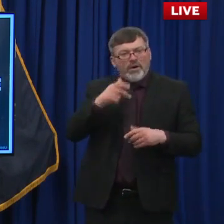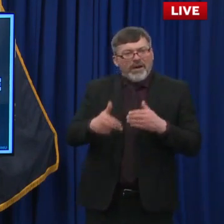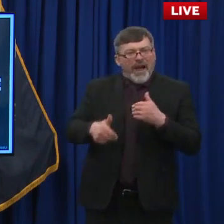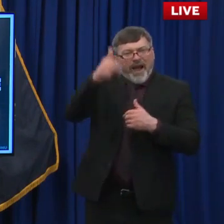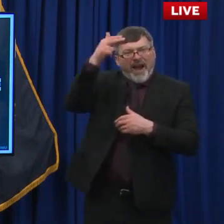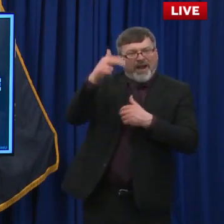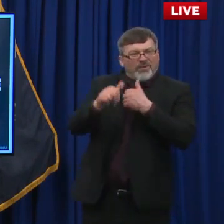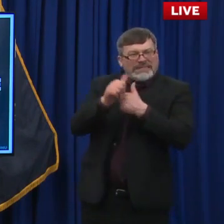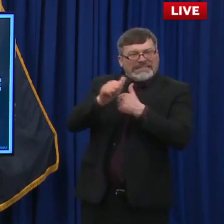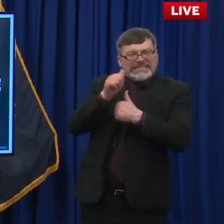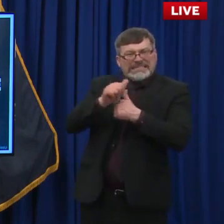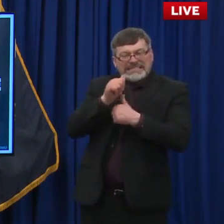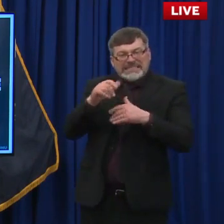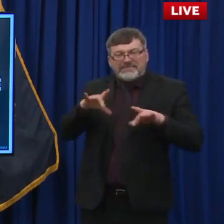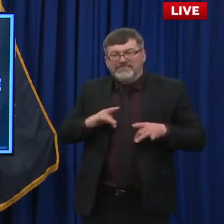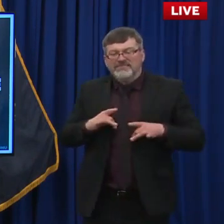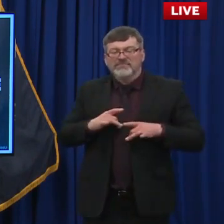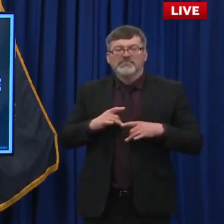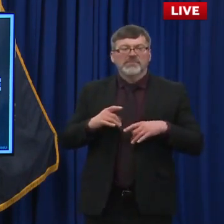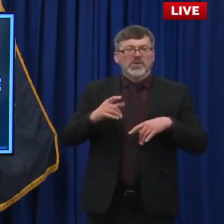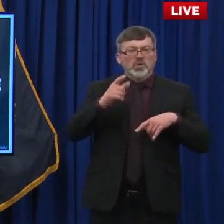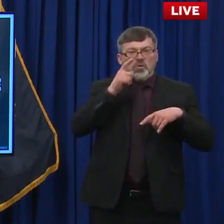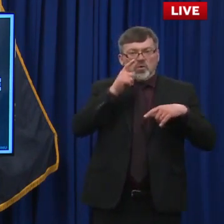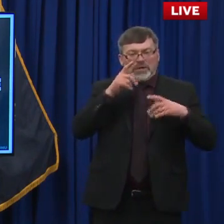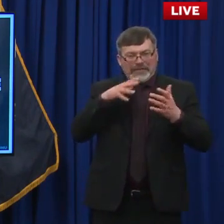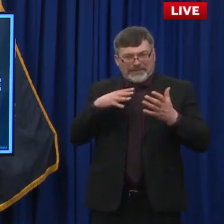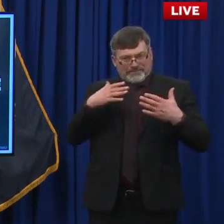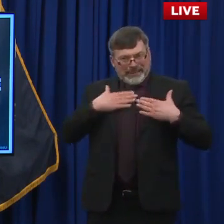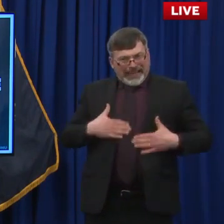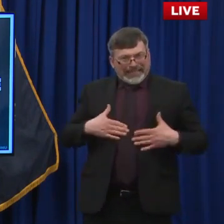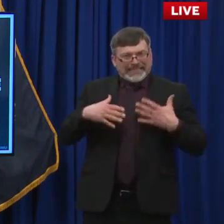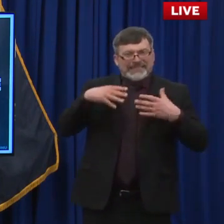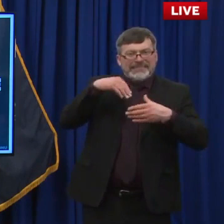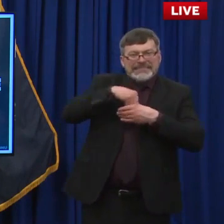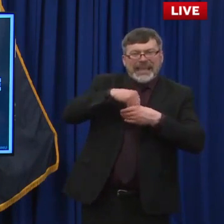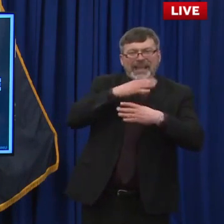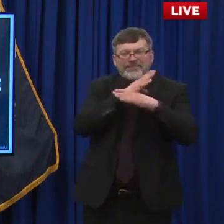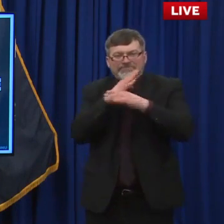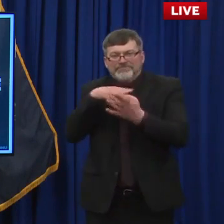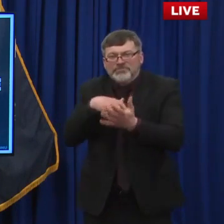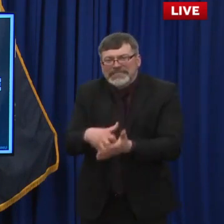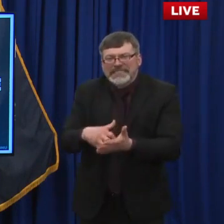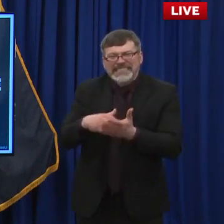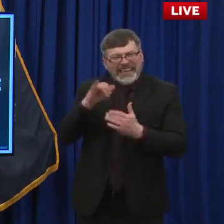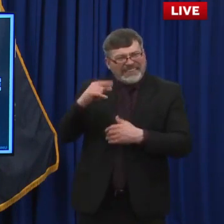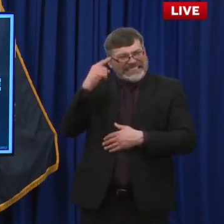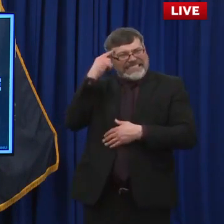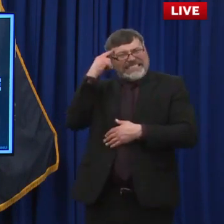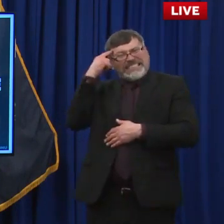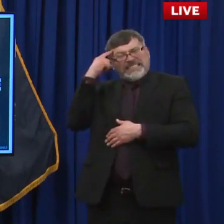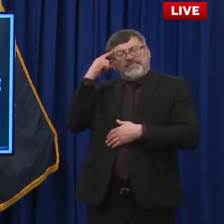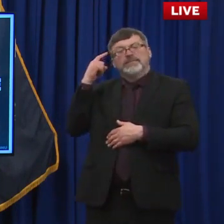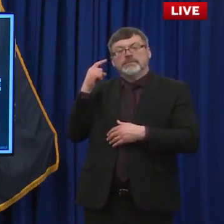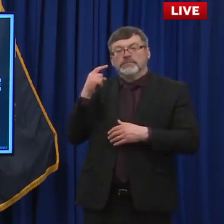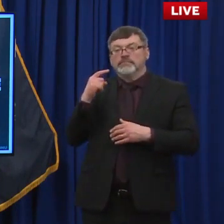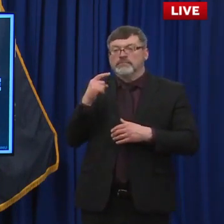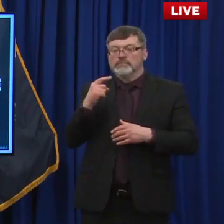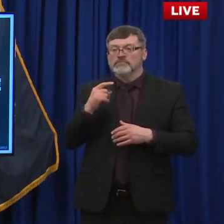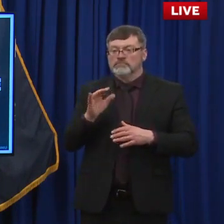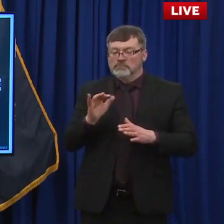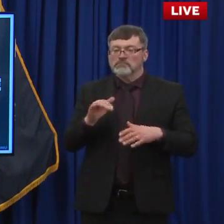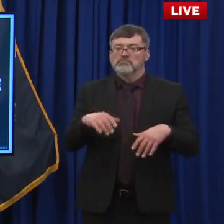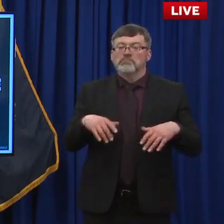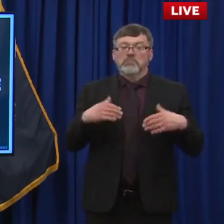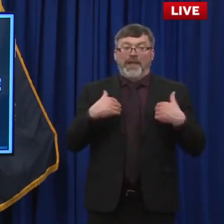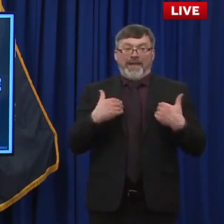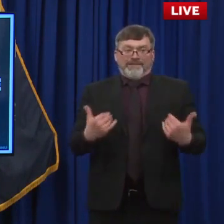even dying from disease. And so we now have three vaccines, uh, at our disposal that we are rolling out. All three of